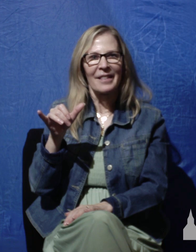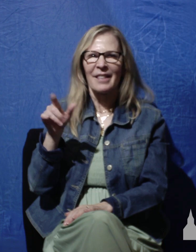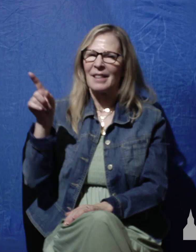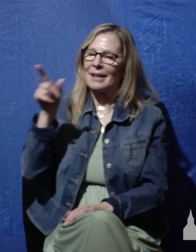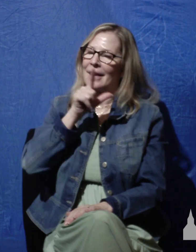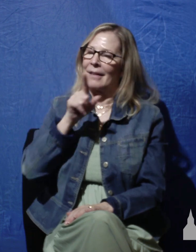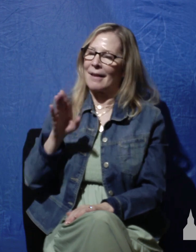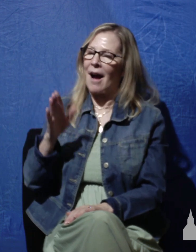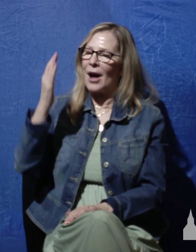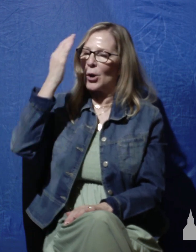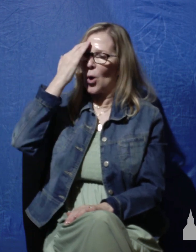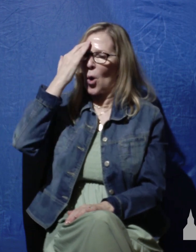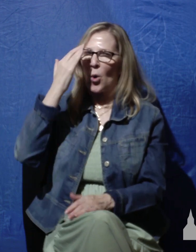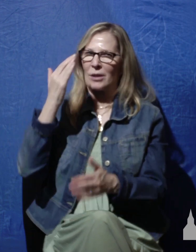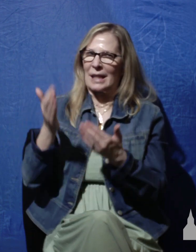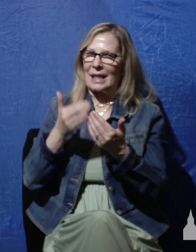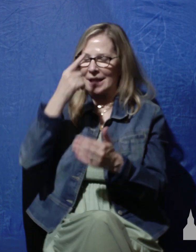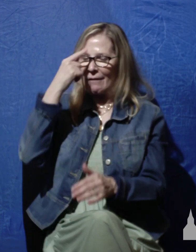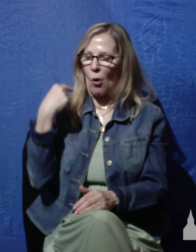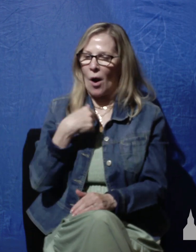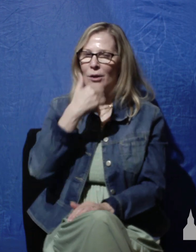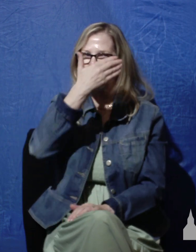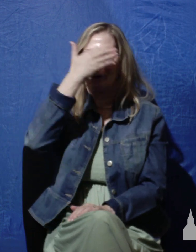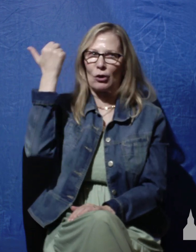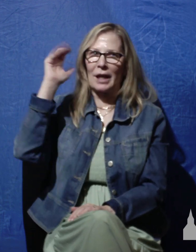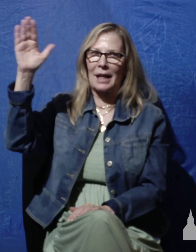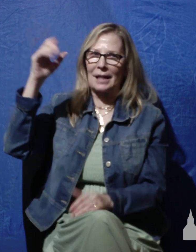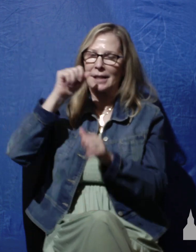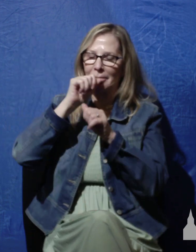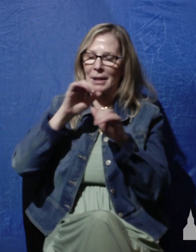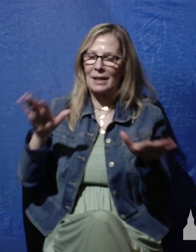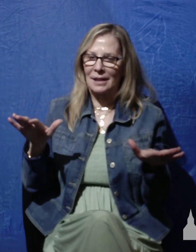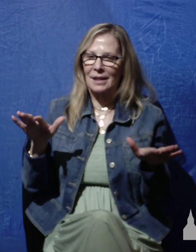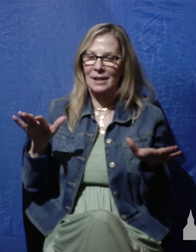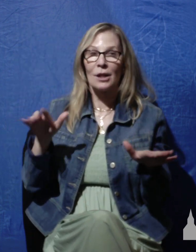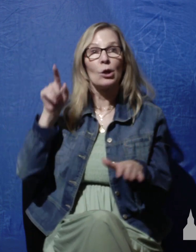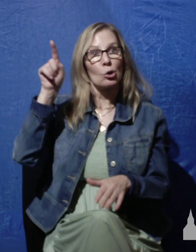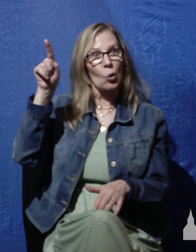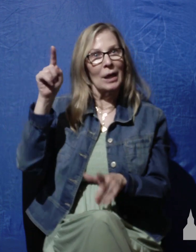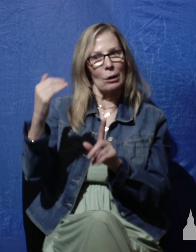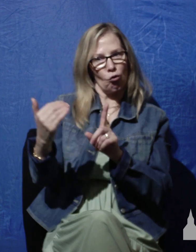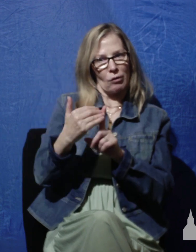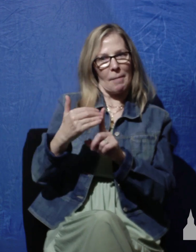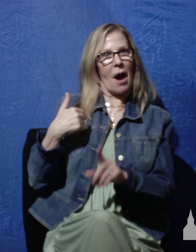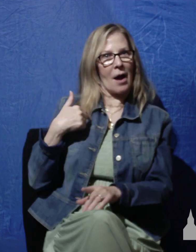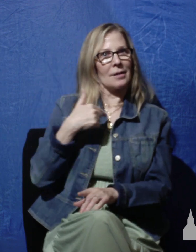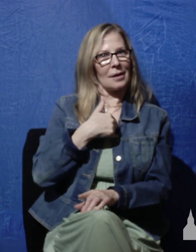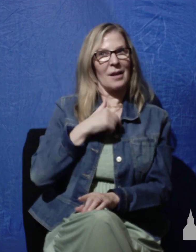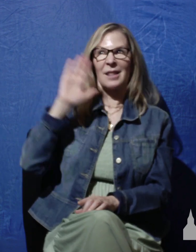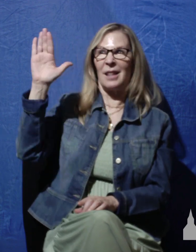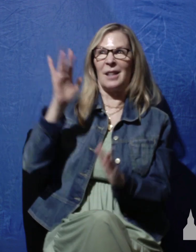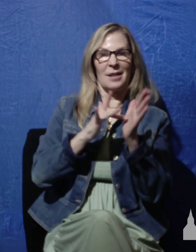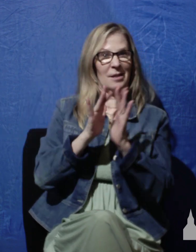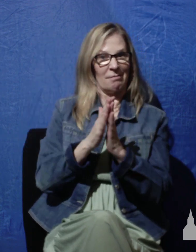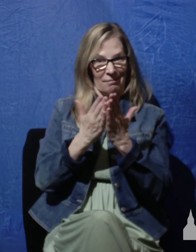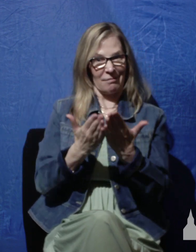reminds us repeatedly in the scriptures about how good he has been to us.